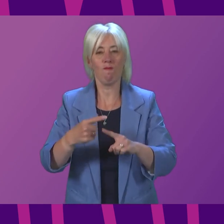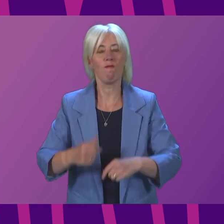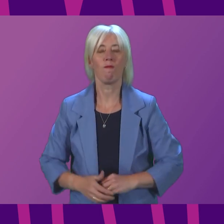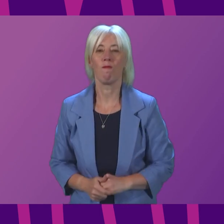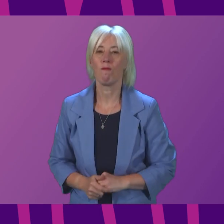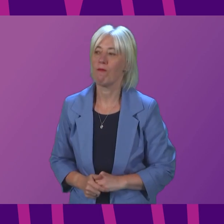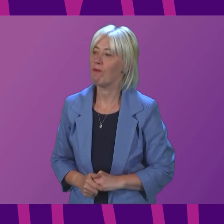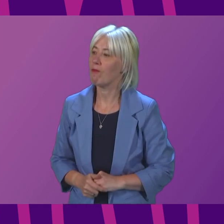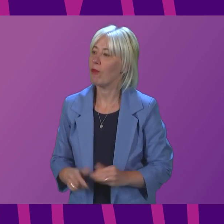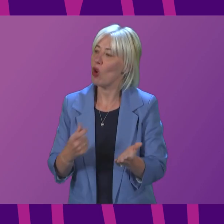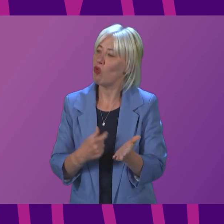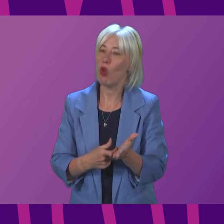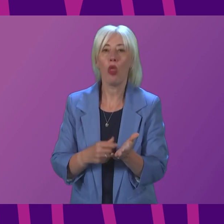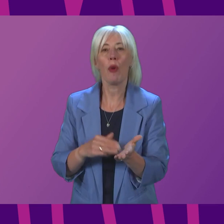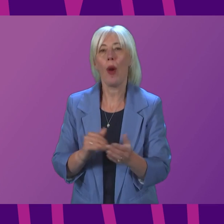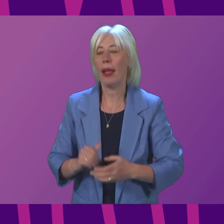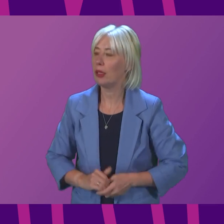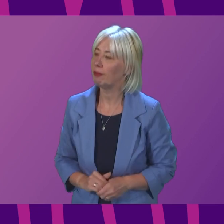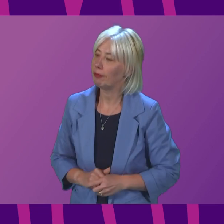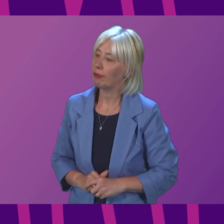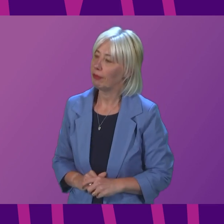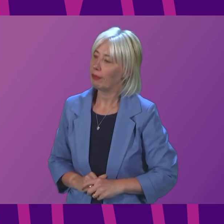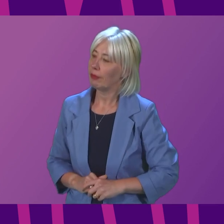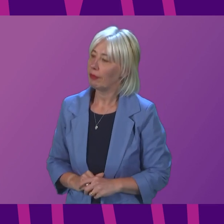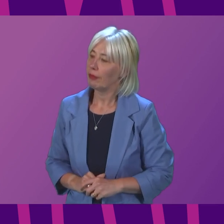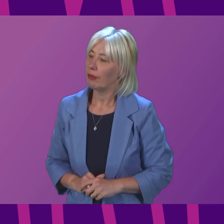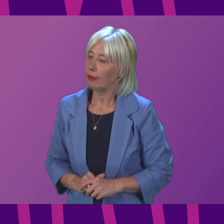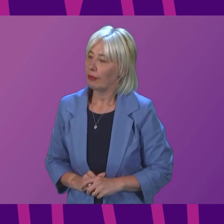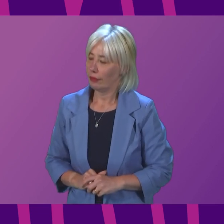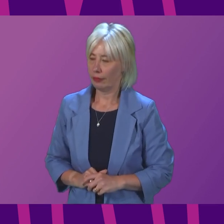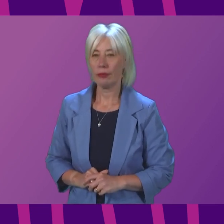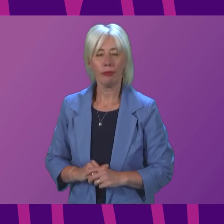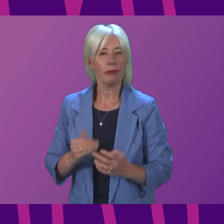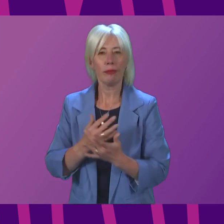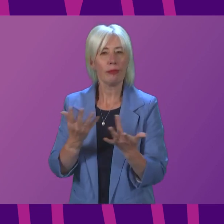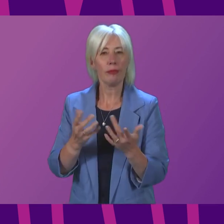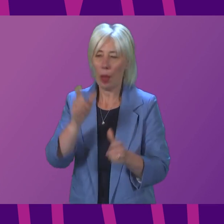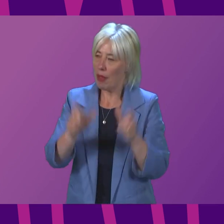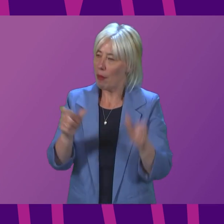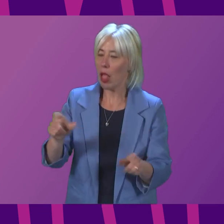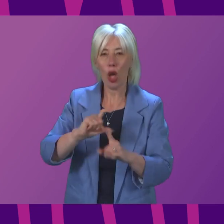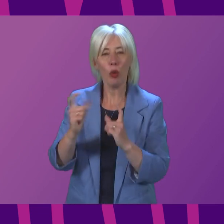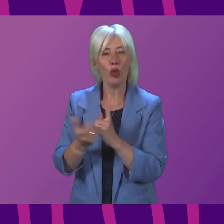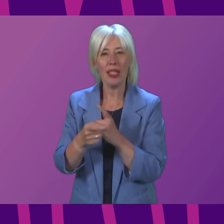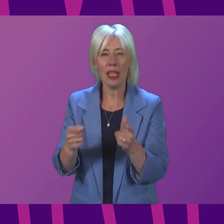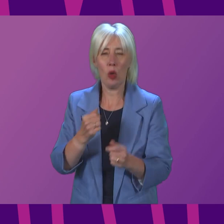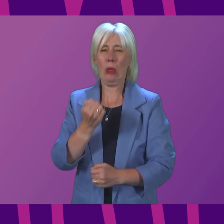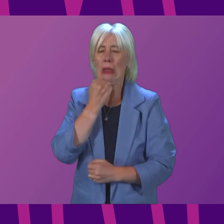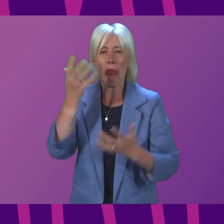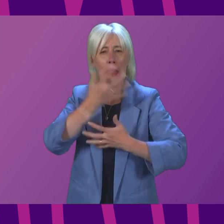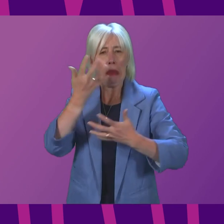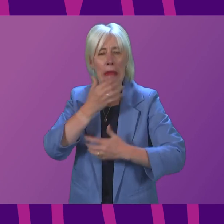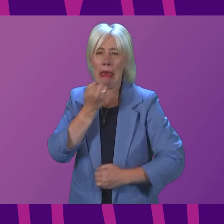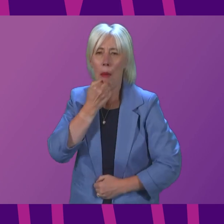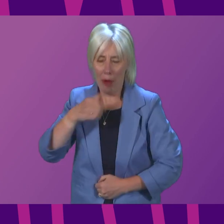Bruce McGuire to be followed by Gillian Mackay. Presiding officer, many people in the communities that we represent will be worried about rising cases.